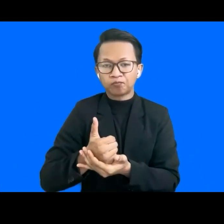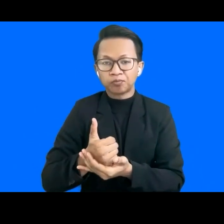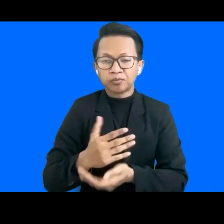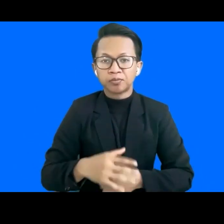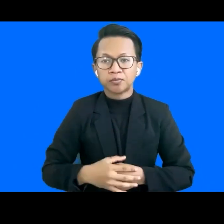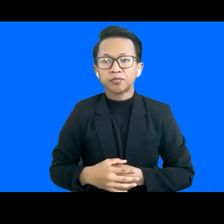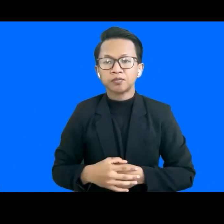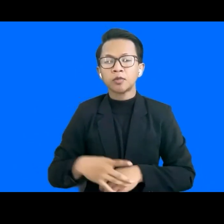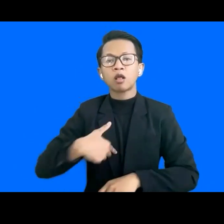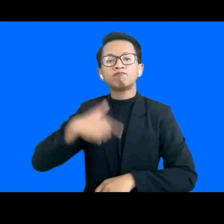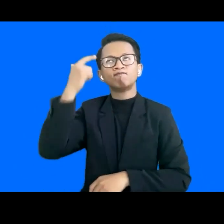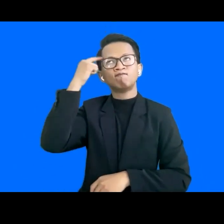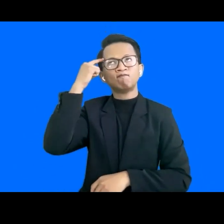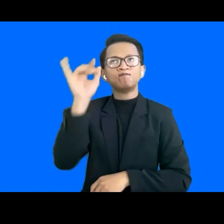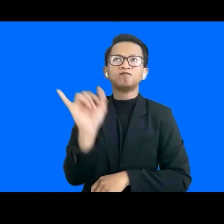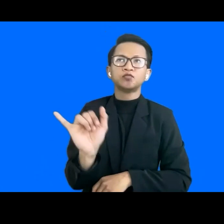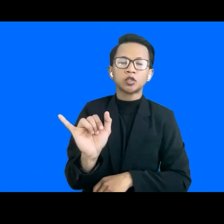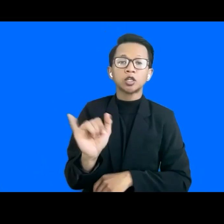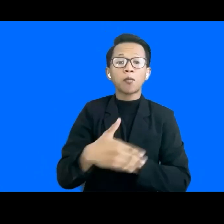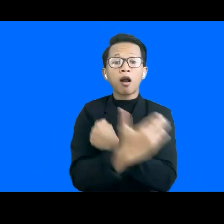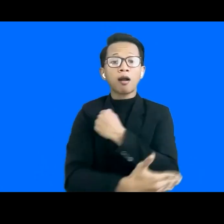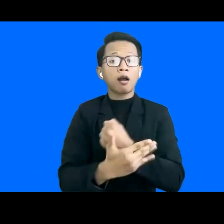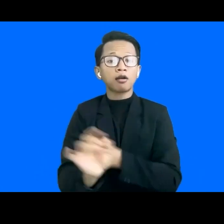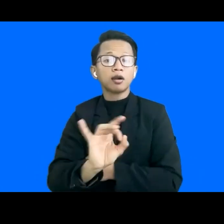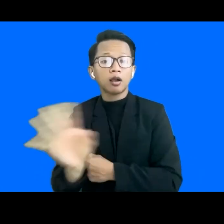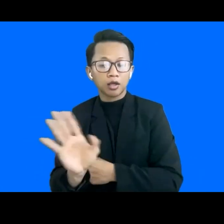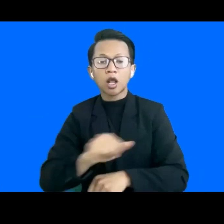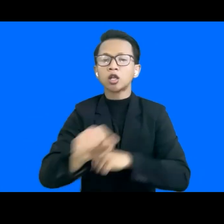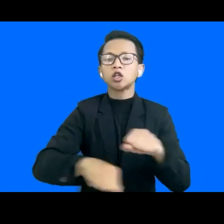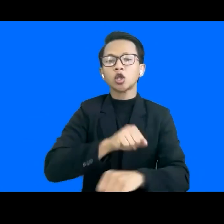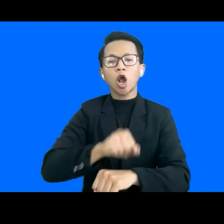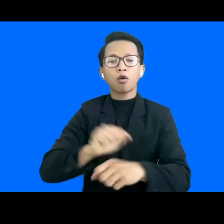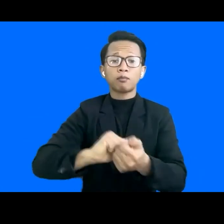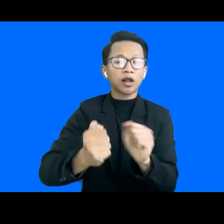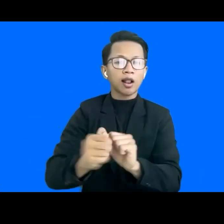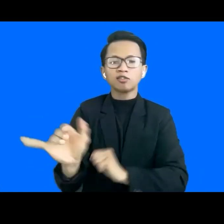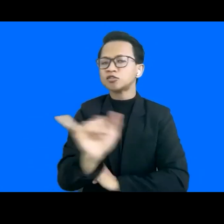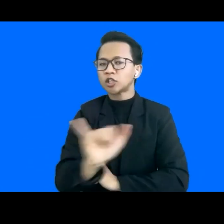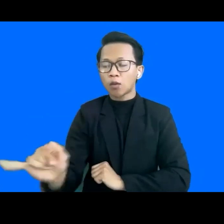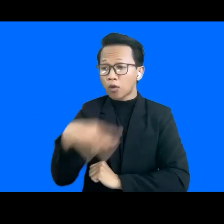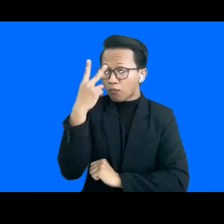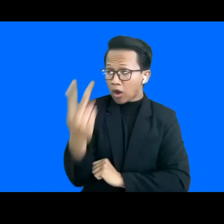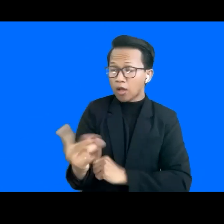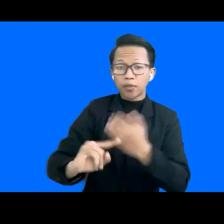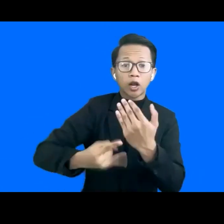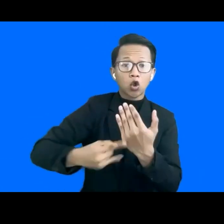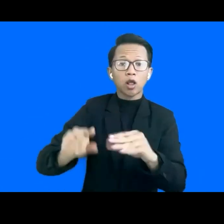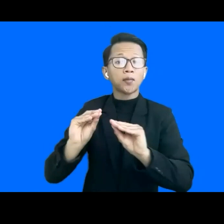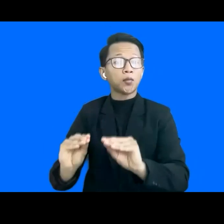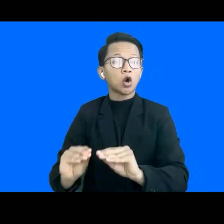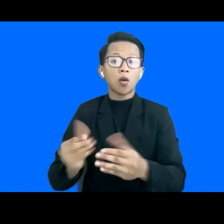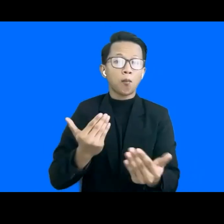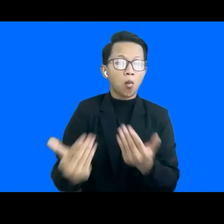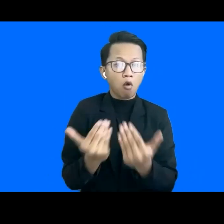I think, again, just like any other country, Singapore also has the same issues. mean, you know, if you're looking at education technology tools and platforms,